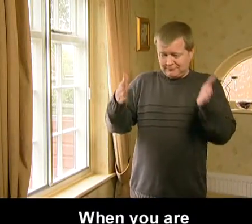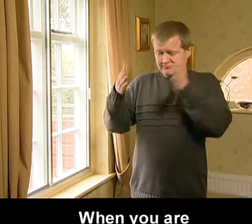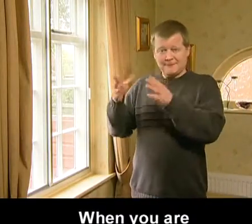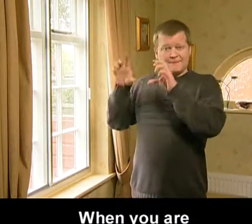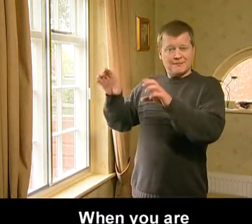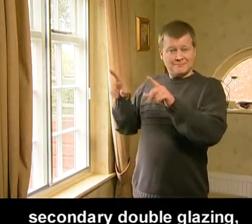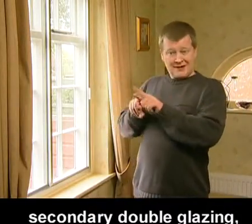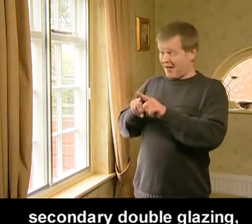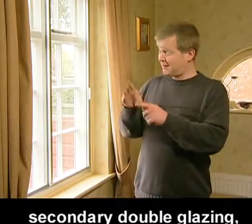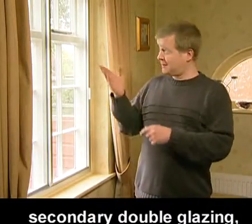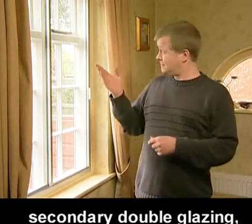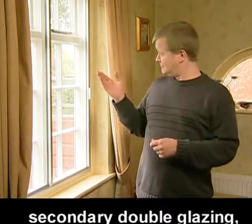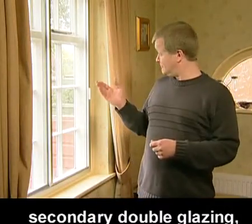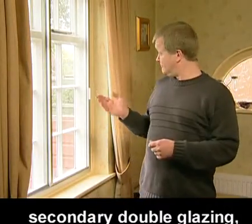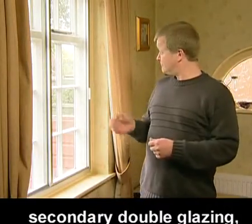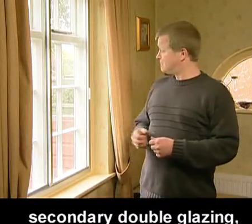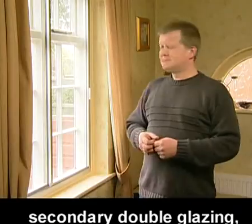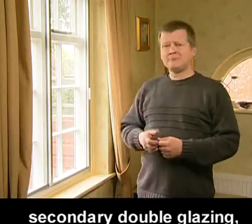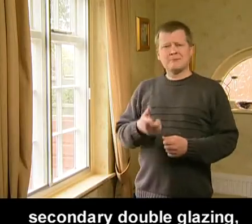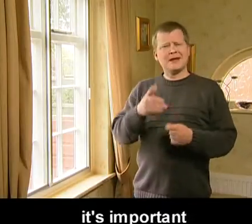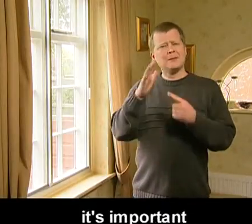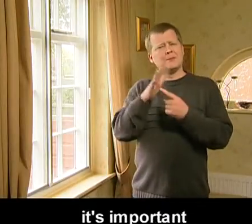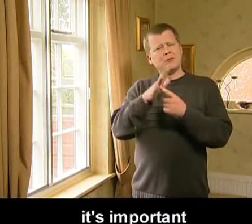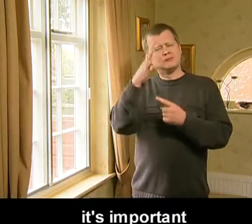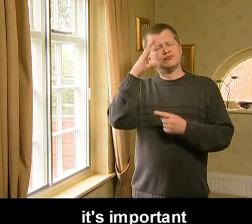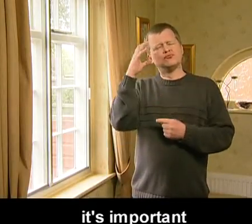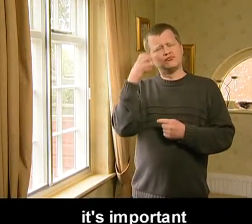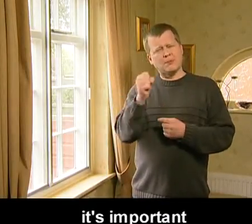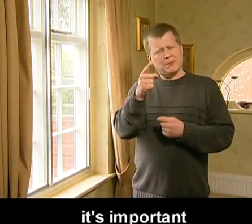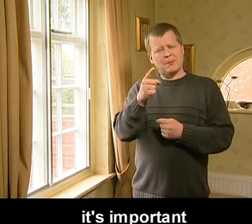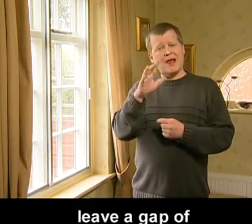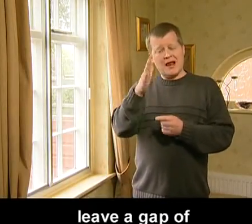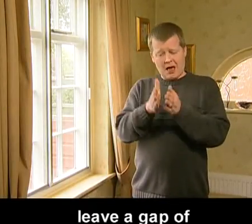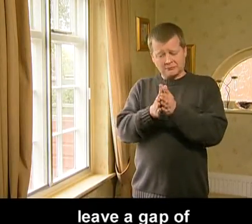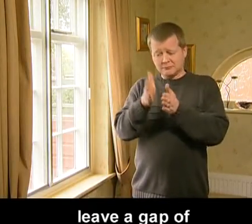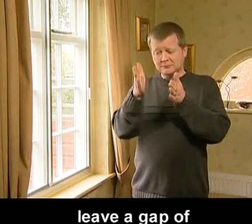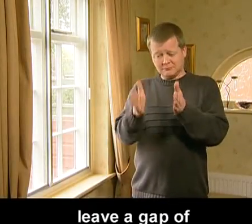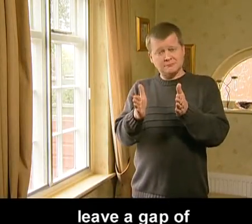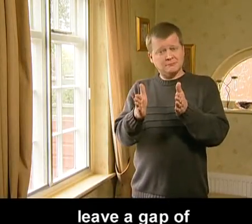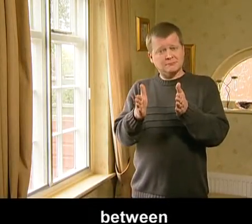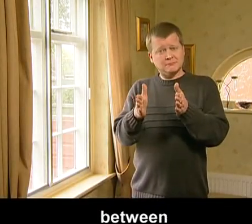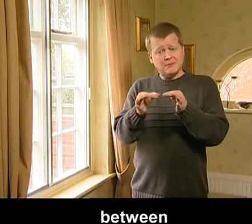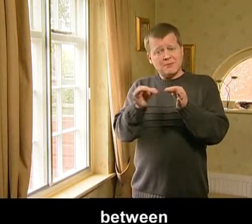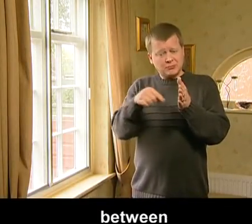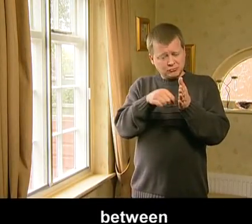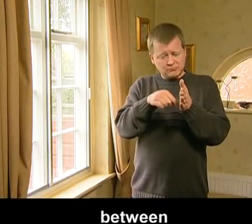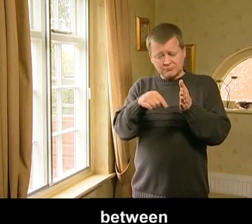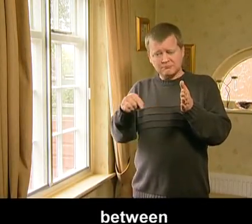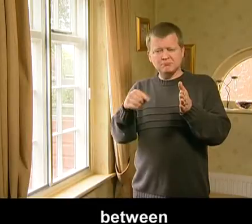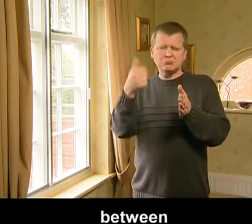When you're installing secondary double glazing, it's important that you leave a gap of between 16 and 20 millimetres